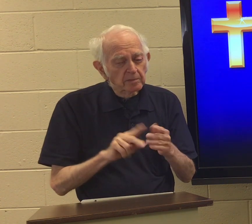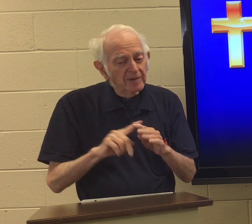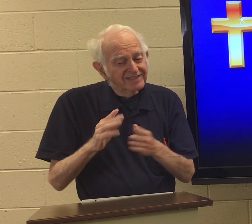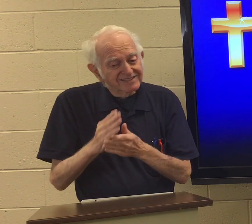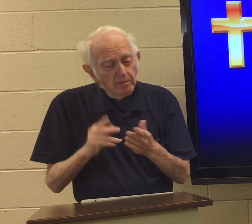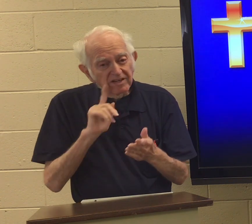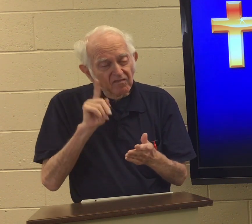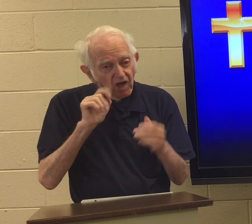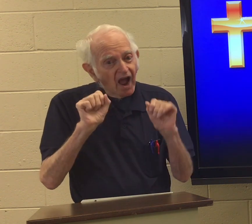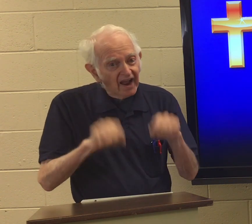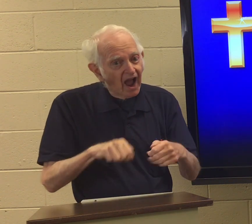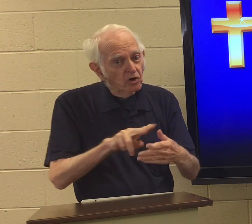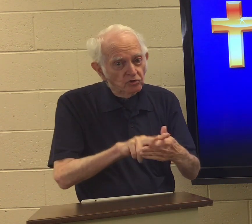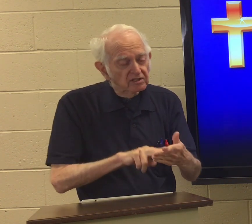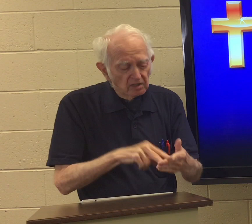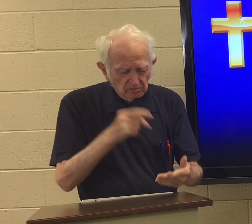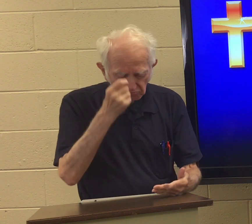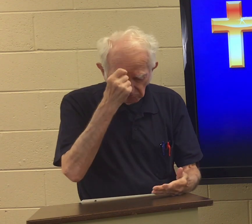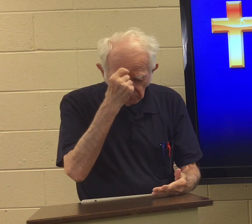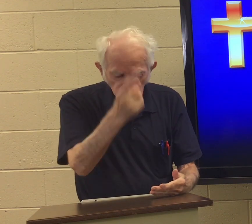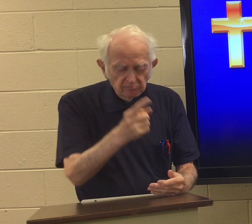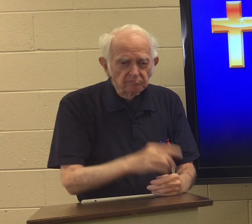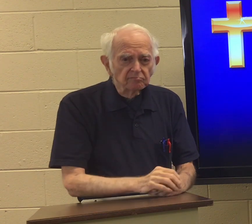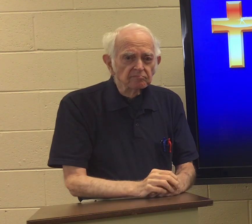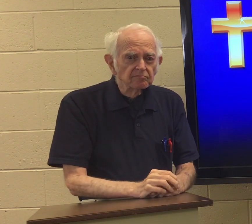But some deaf can read it. And they understand.